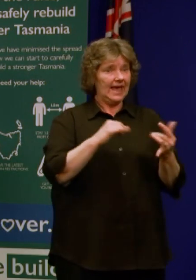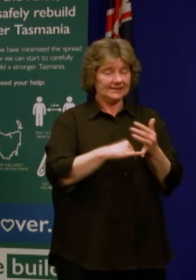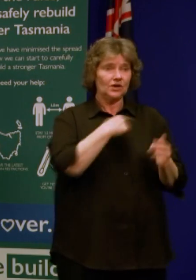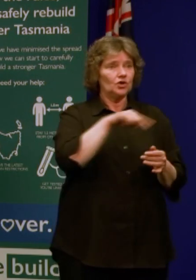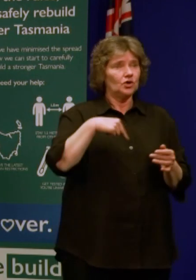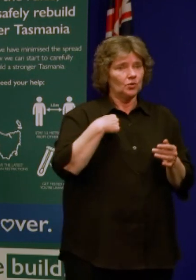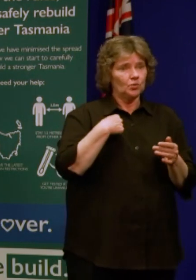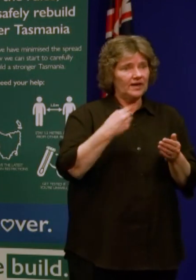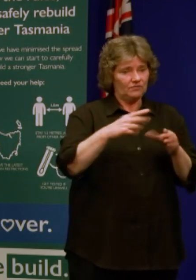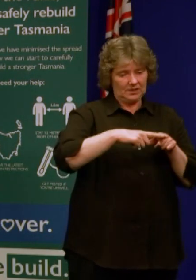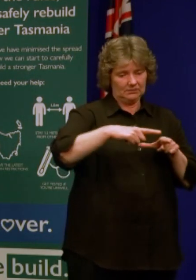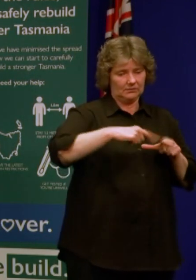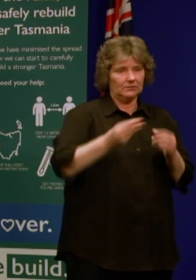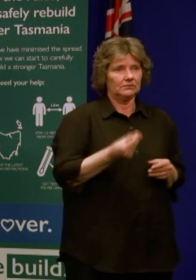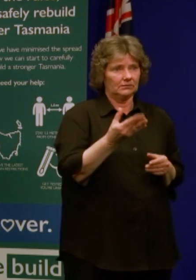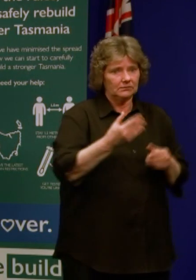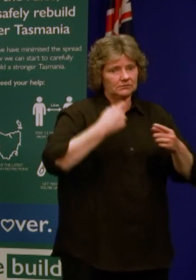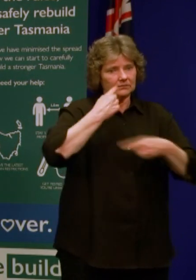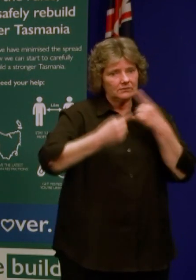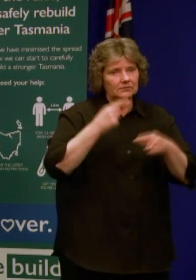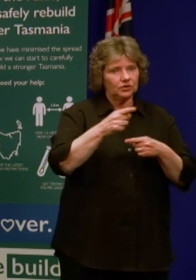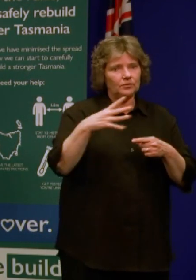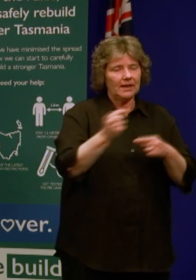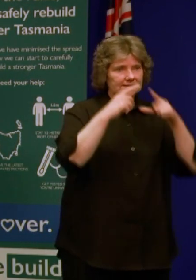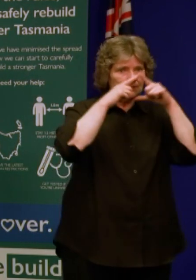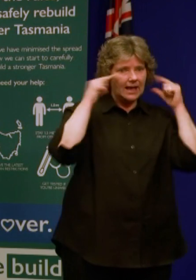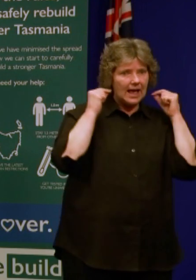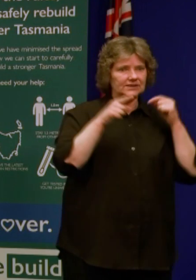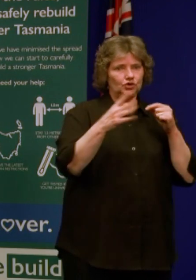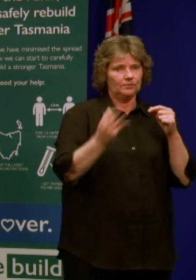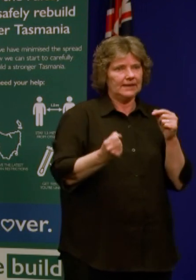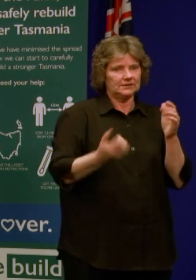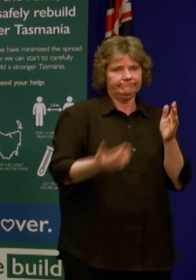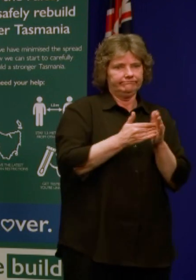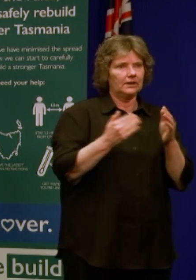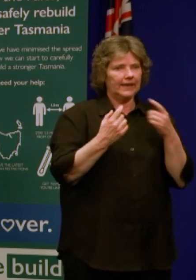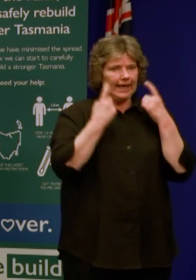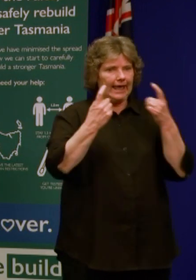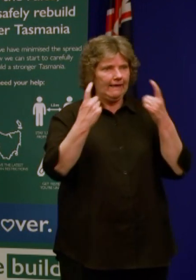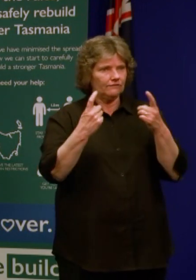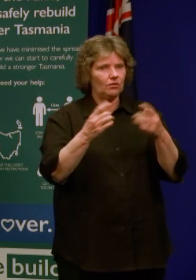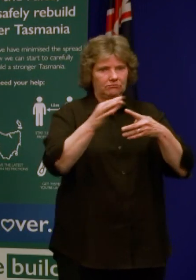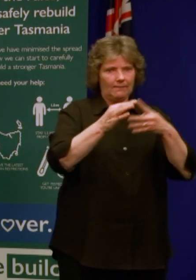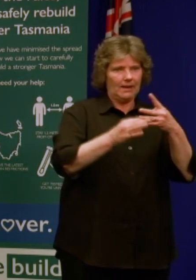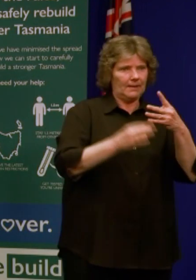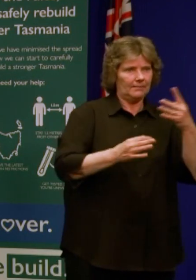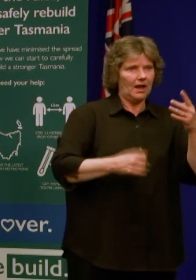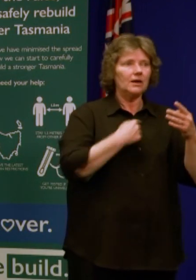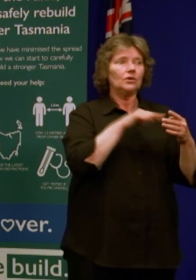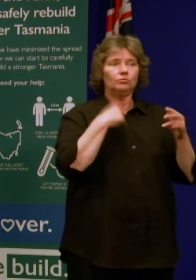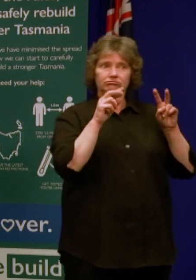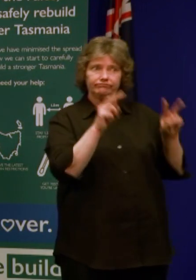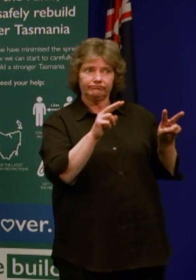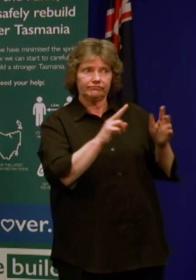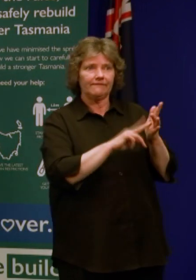that they should be wearing masks and take additional precautions. We have been monitoring what's going on in Victoria and that prompted